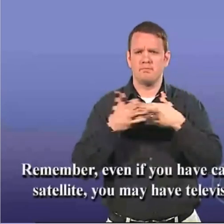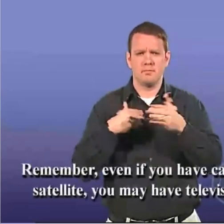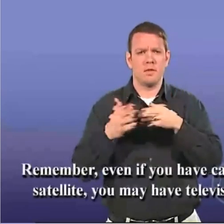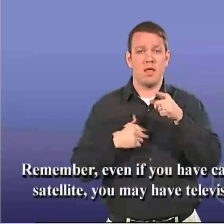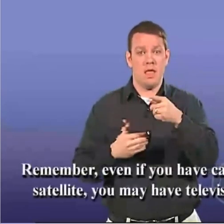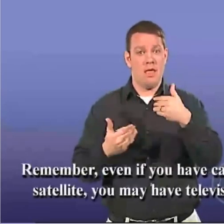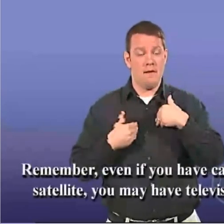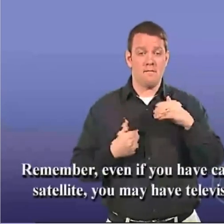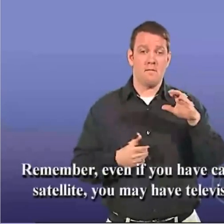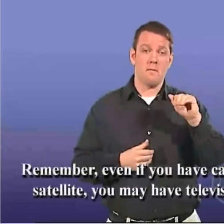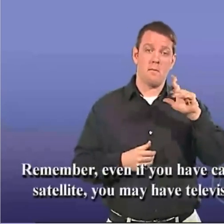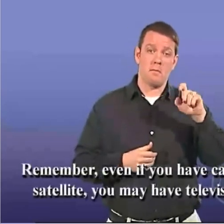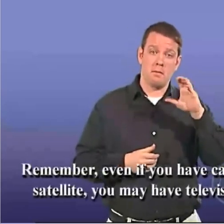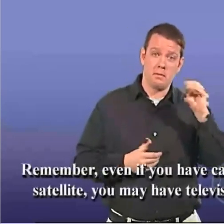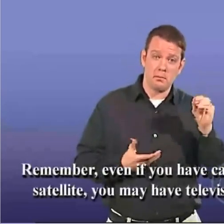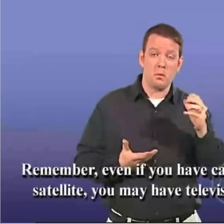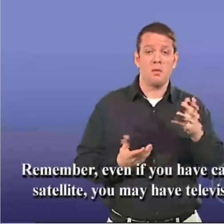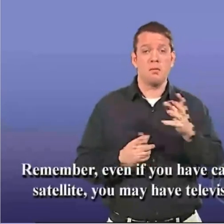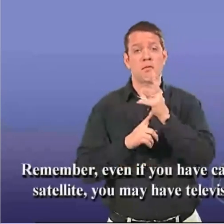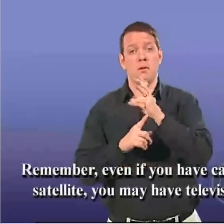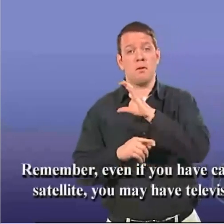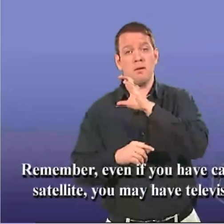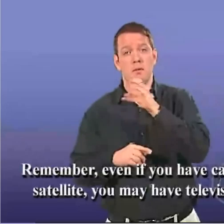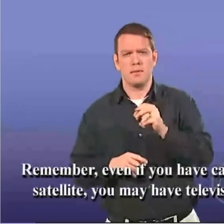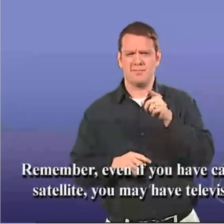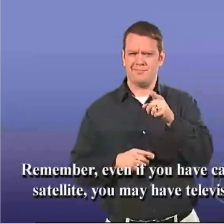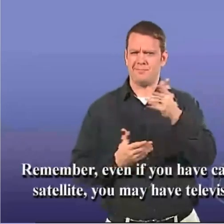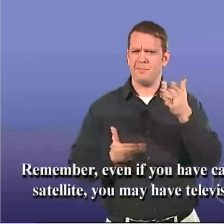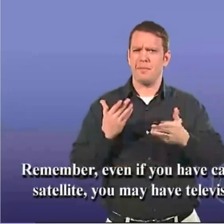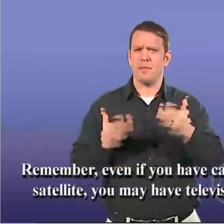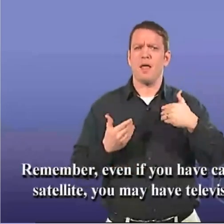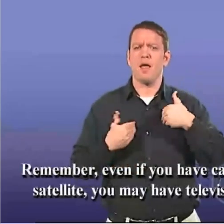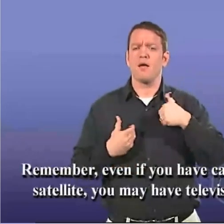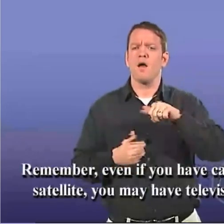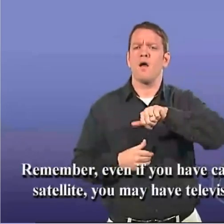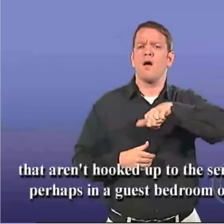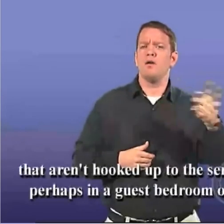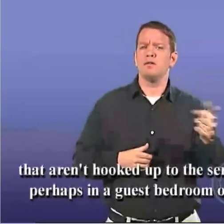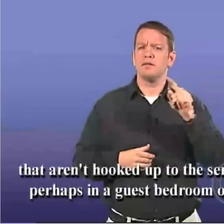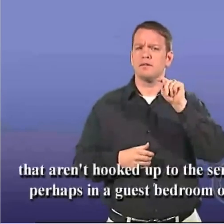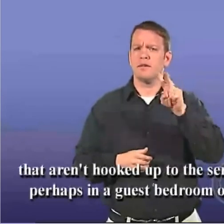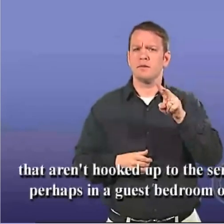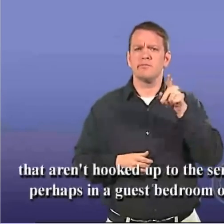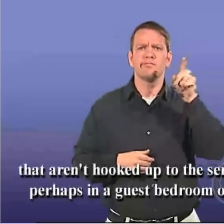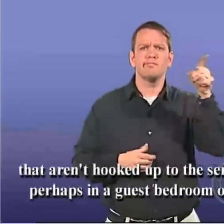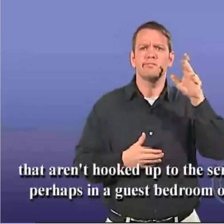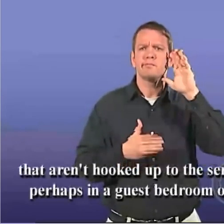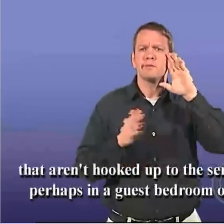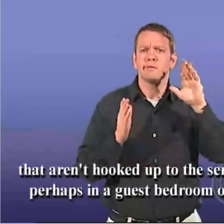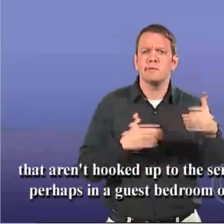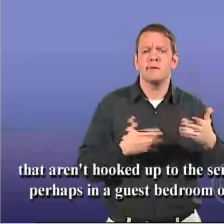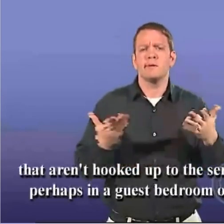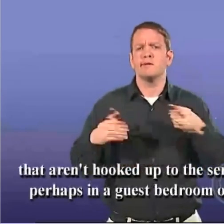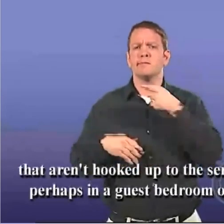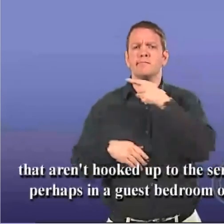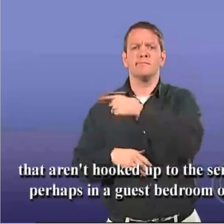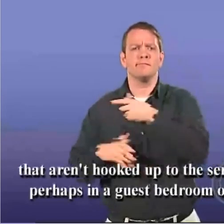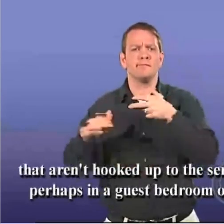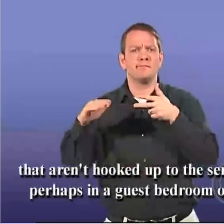Remember, even if you have cable or satellite, you may have televisions that aren't hooked up to the service, perhaps in a guest